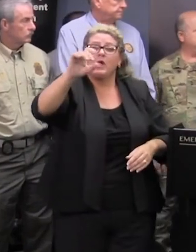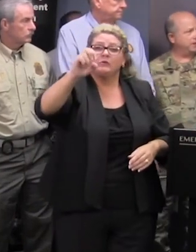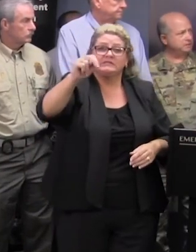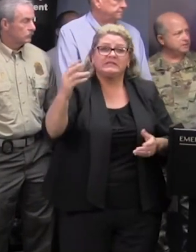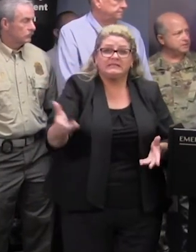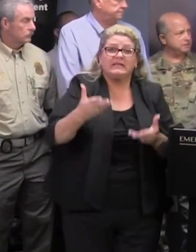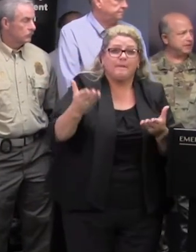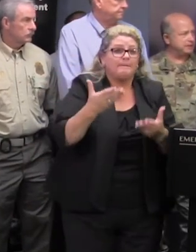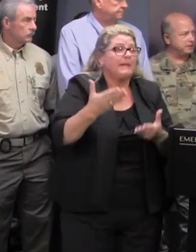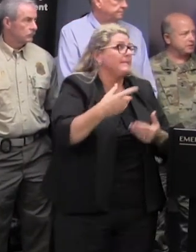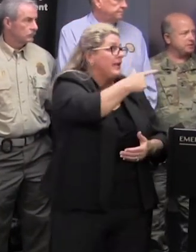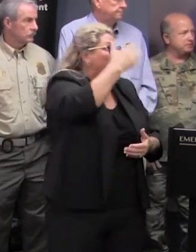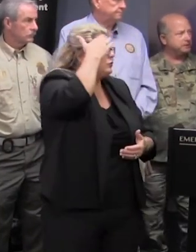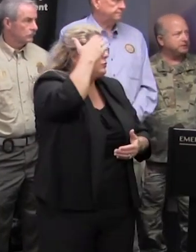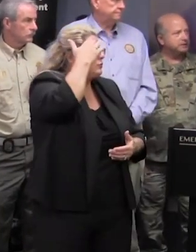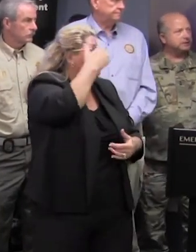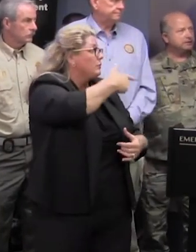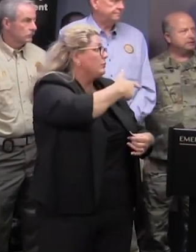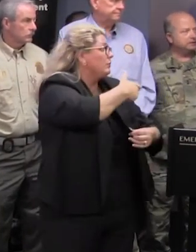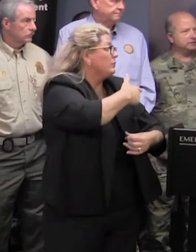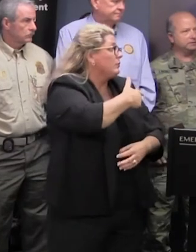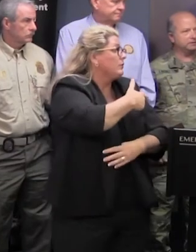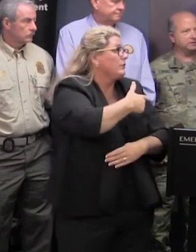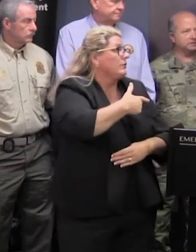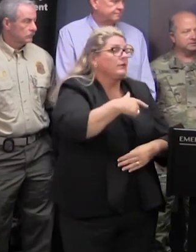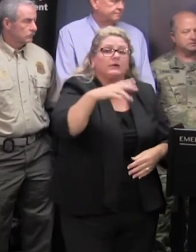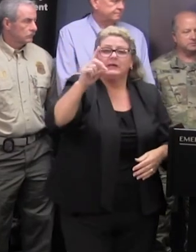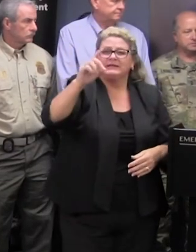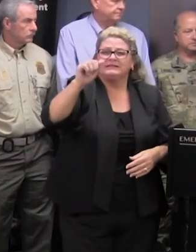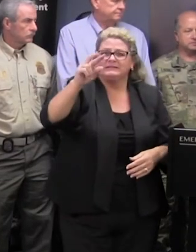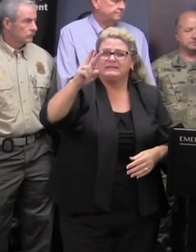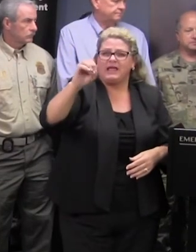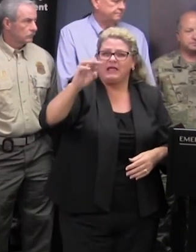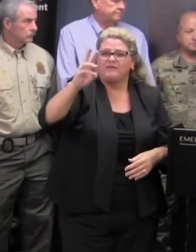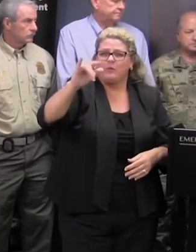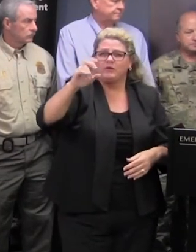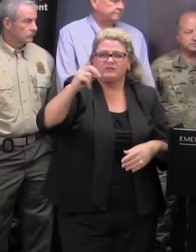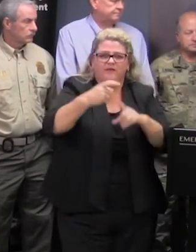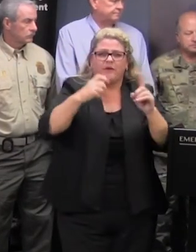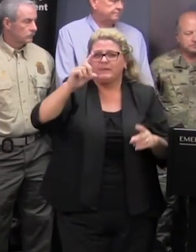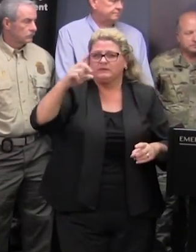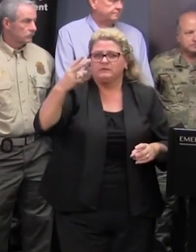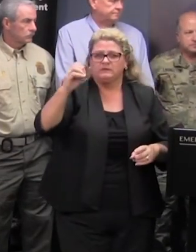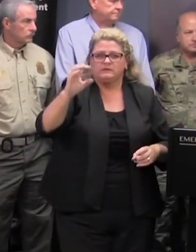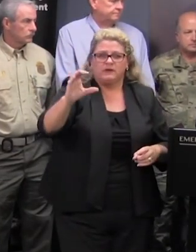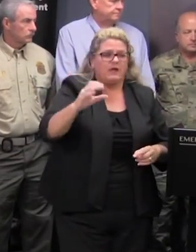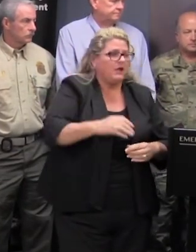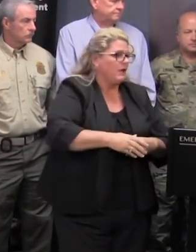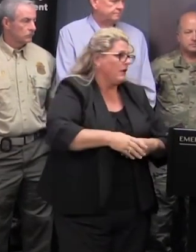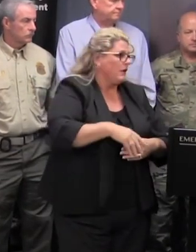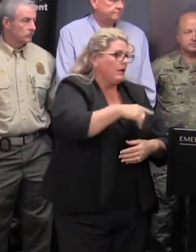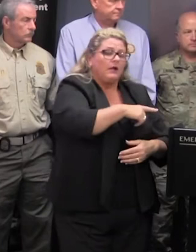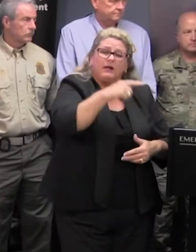i think he might say something about downstream director dave wilson department of health and environmental control thank you governor of